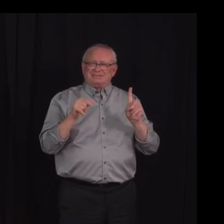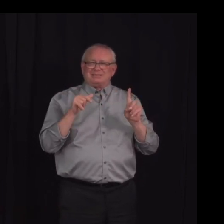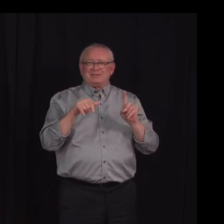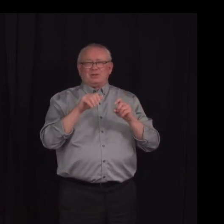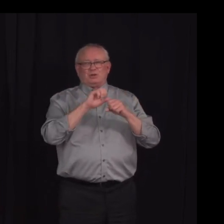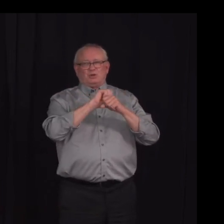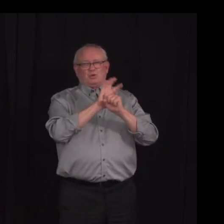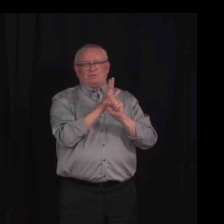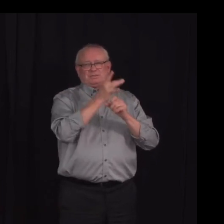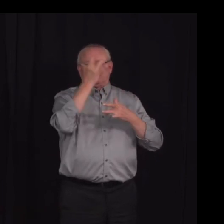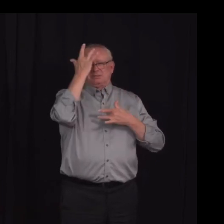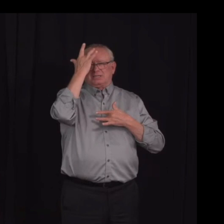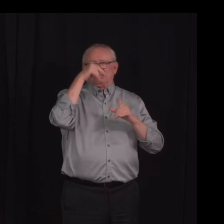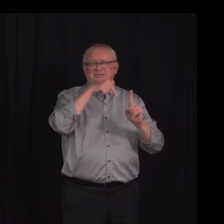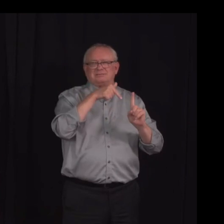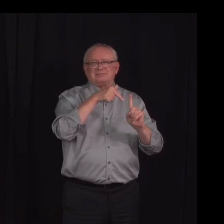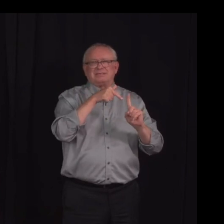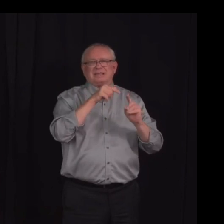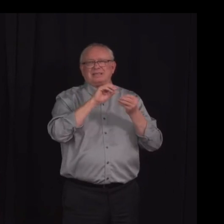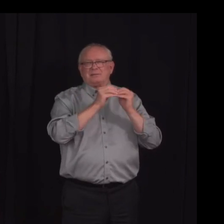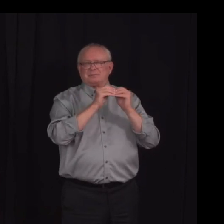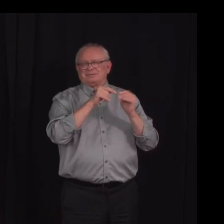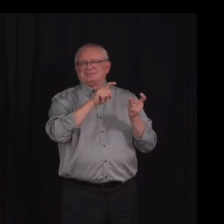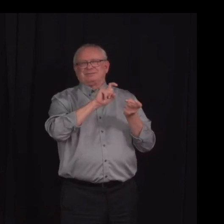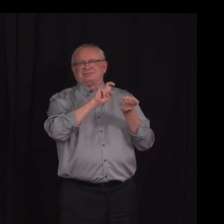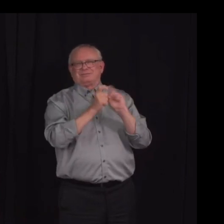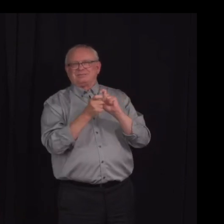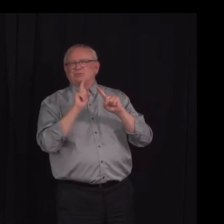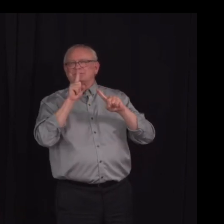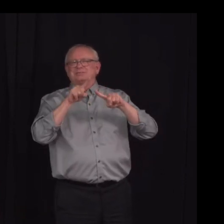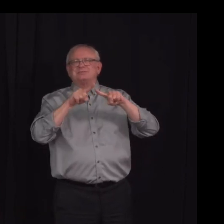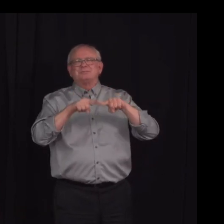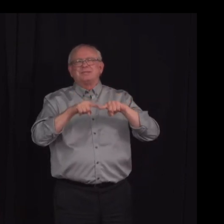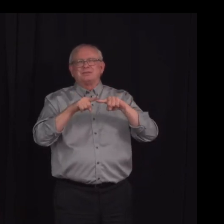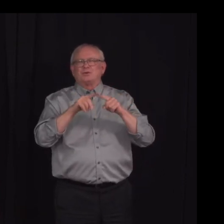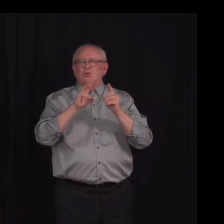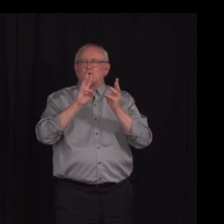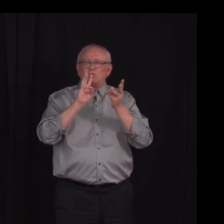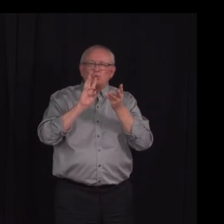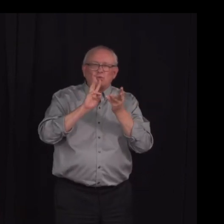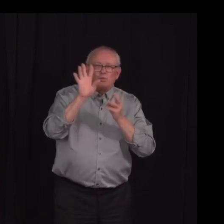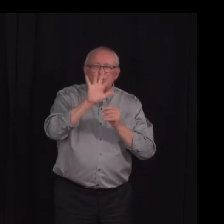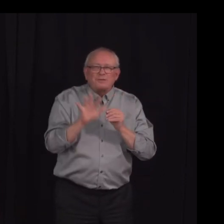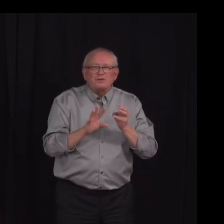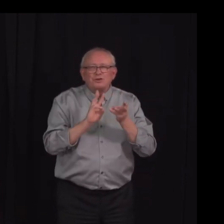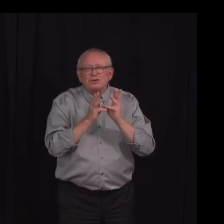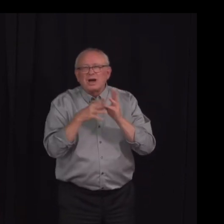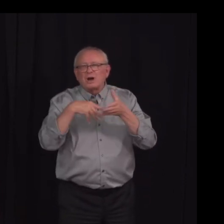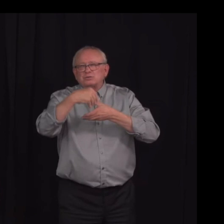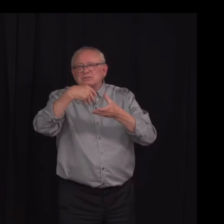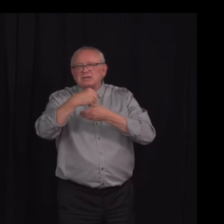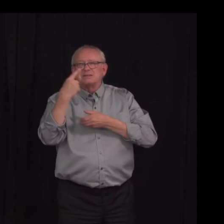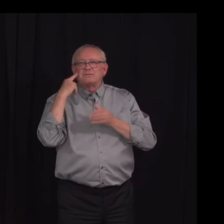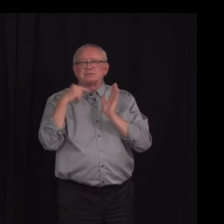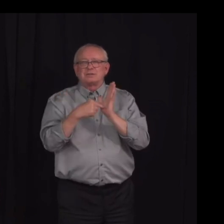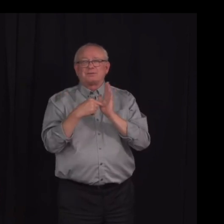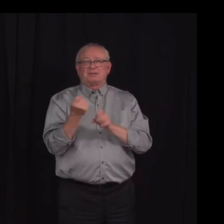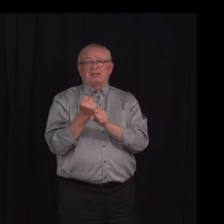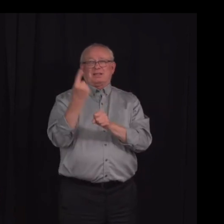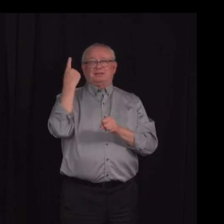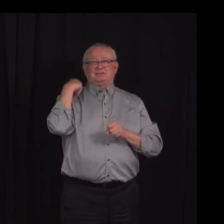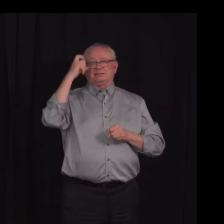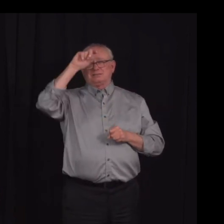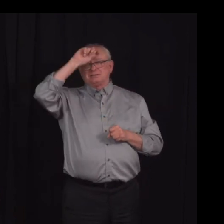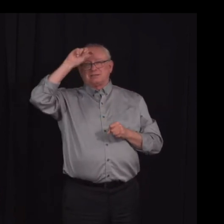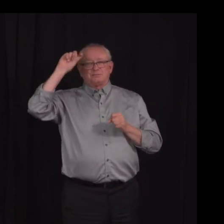Last summer, even without, you know, vaccine available, we, you know, we saw large reductions in transmission